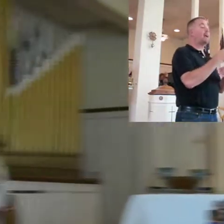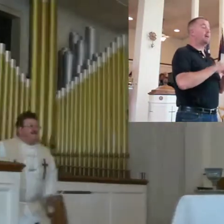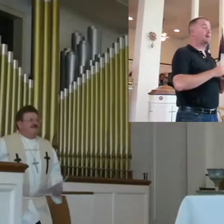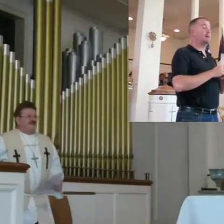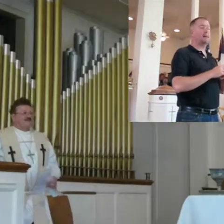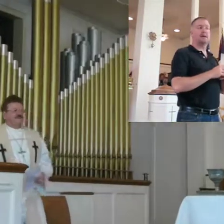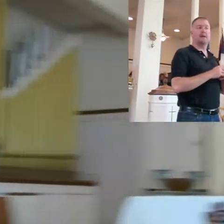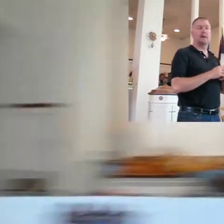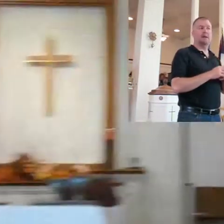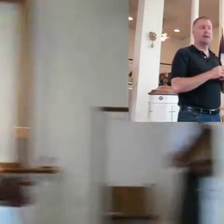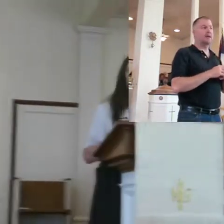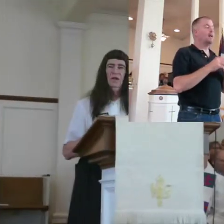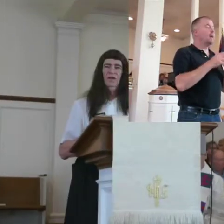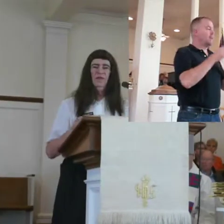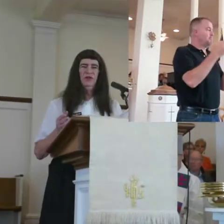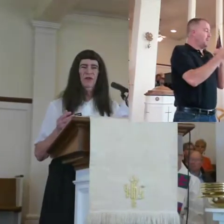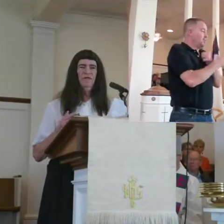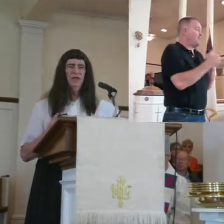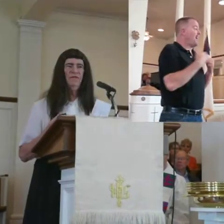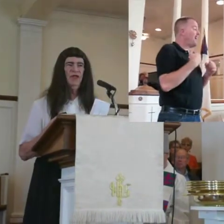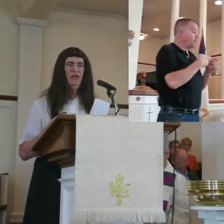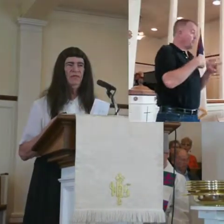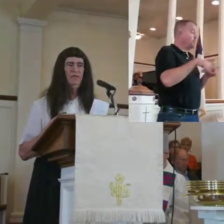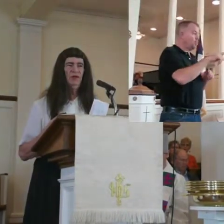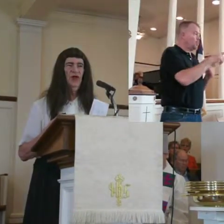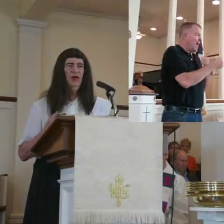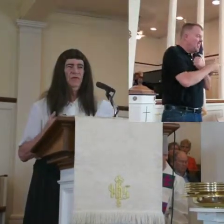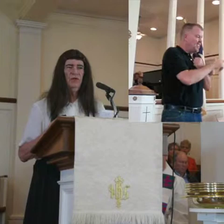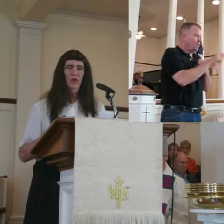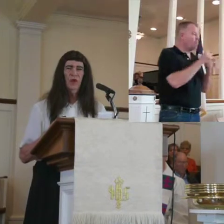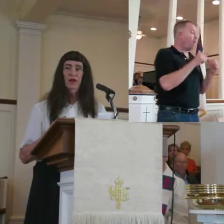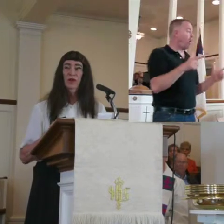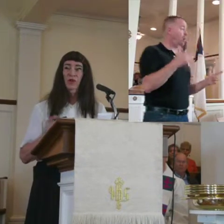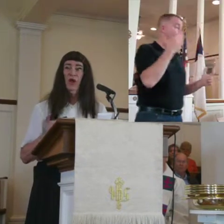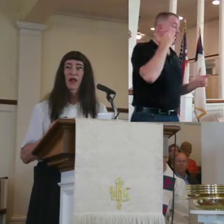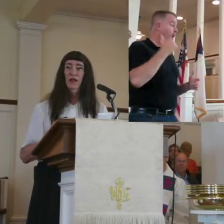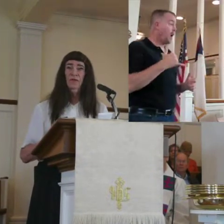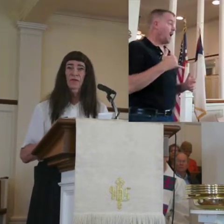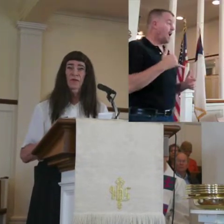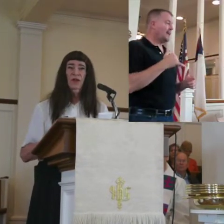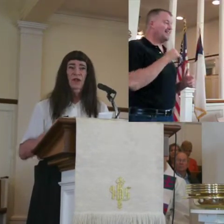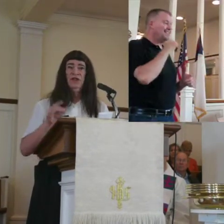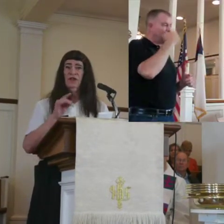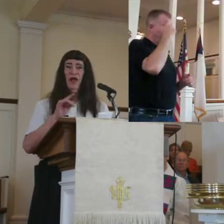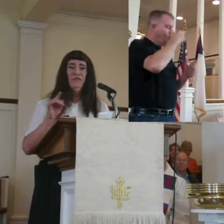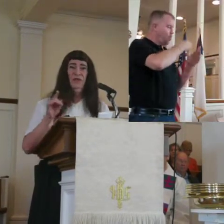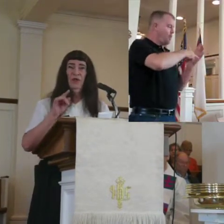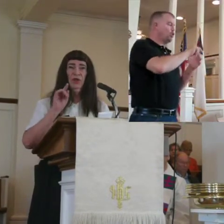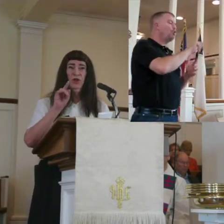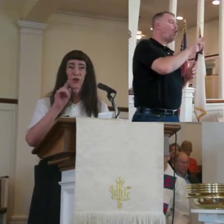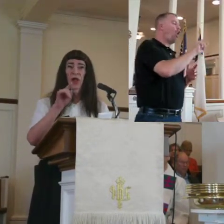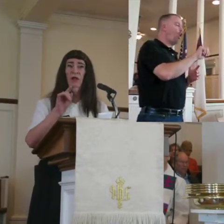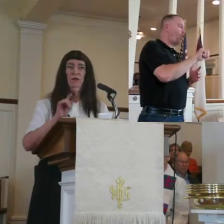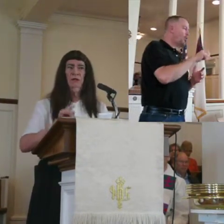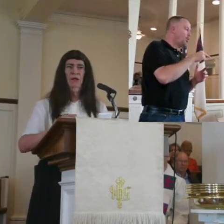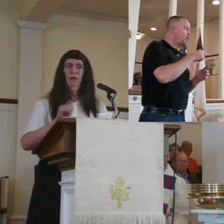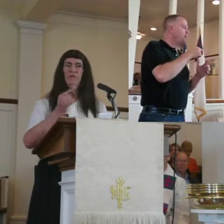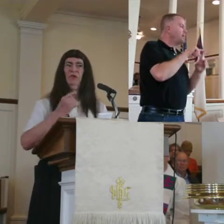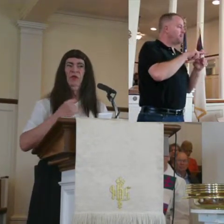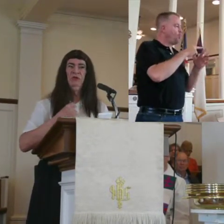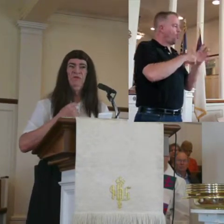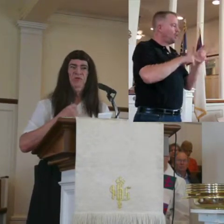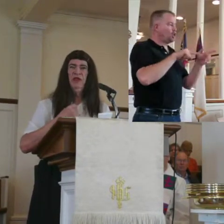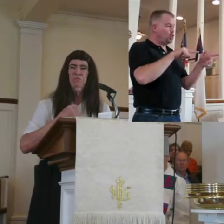I love you all. And you know why I love you all? But it's not for what you are,